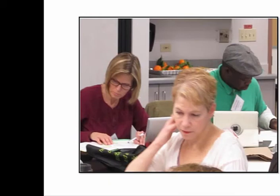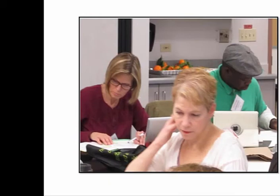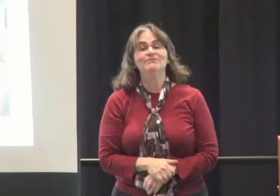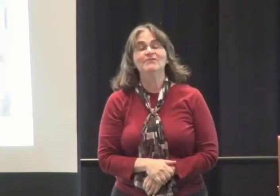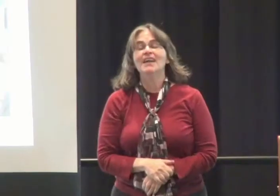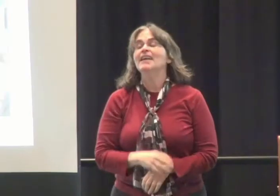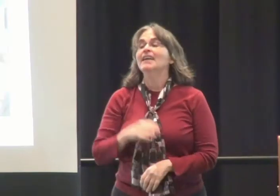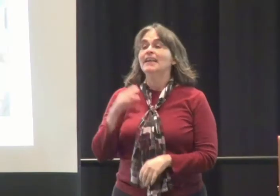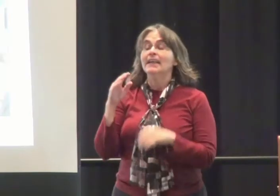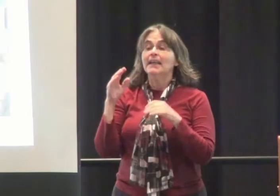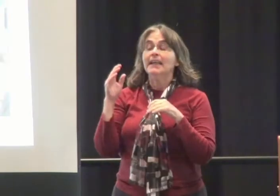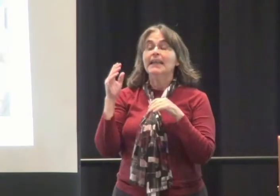her own education.